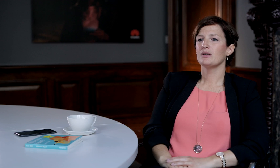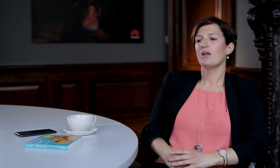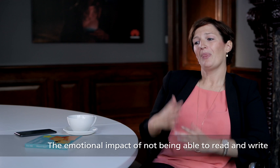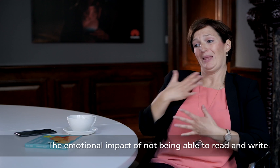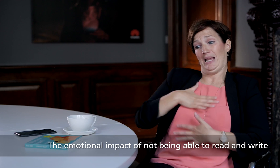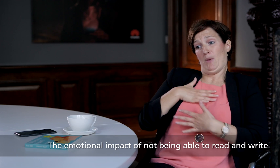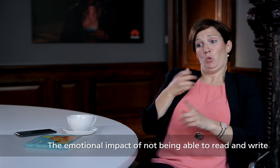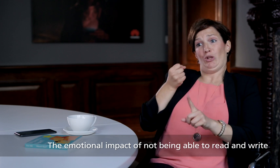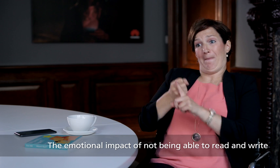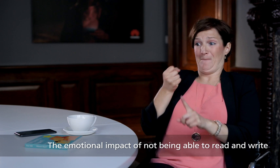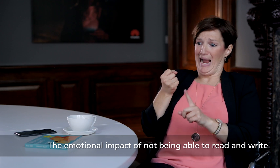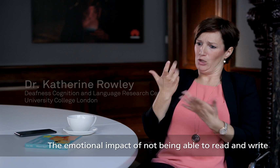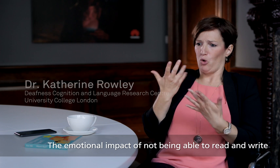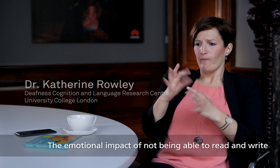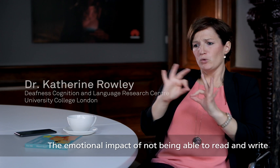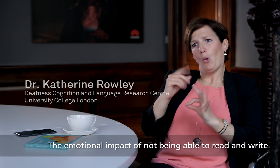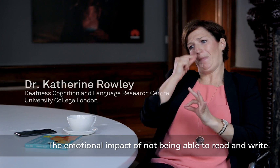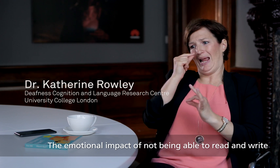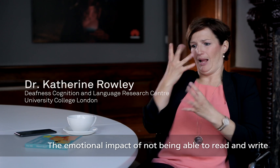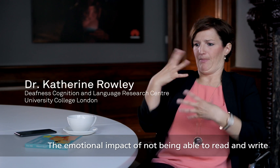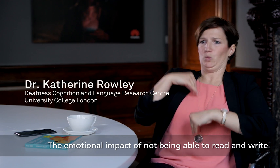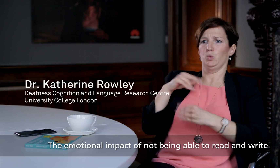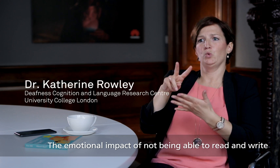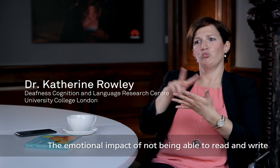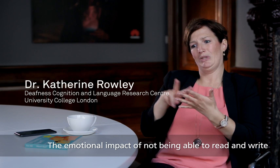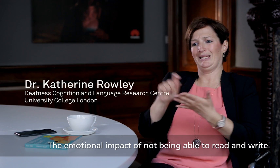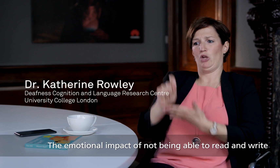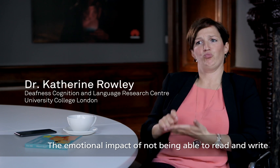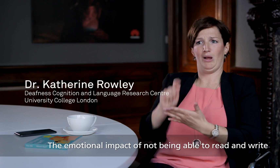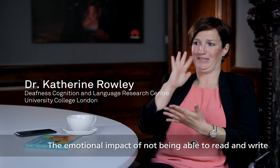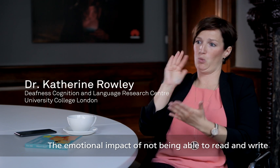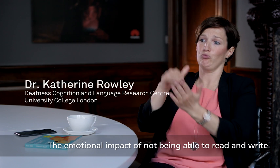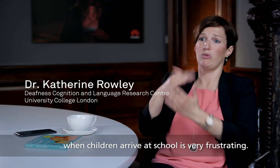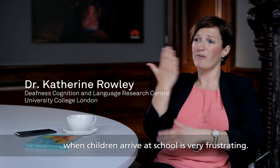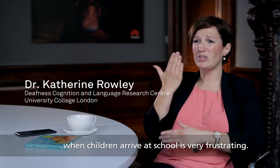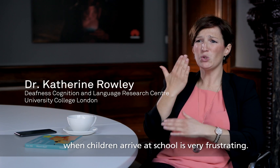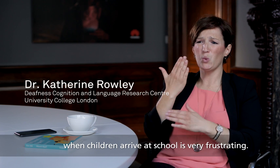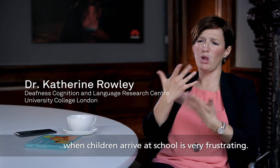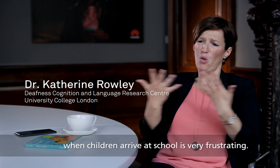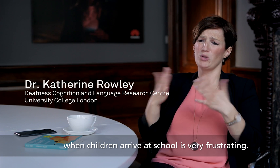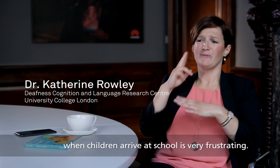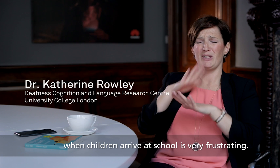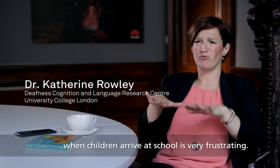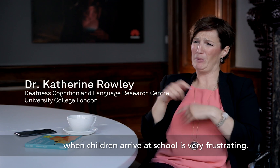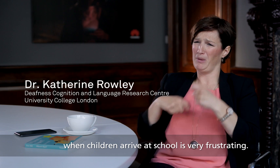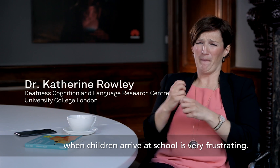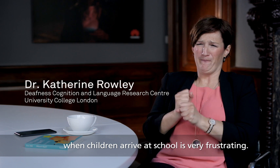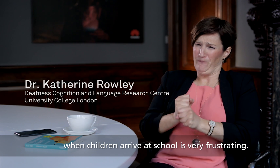The emotional impact of not being able to read and write when children arrive at school is very